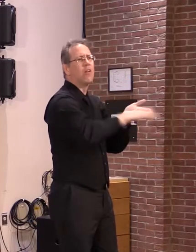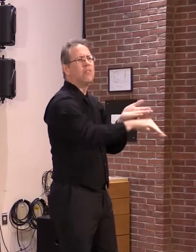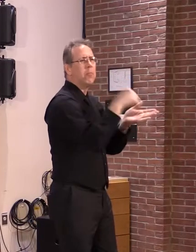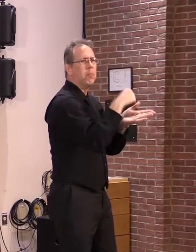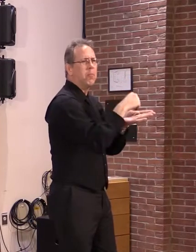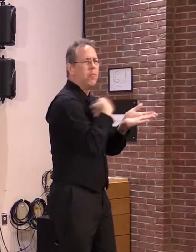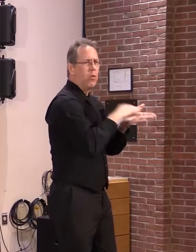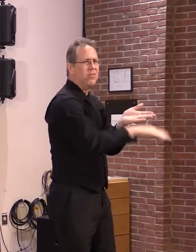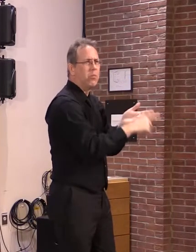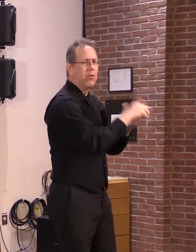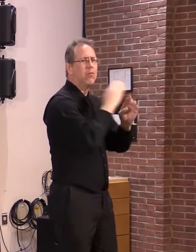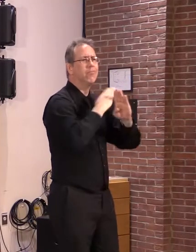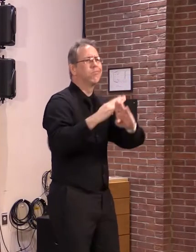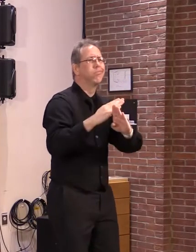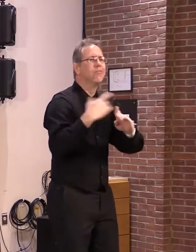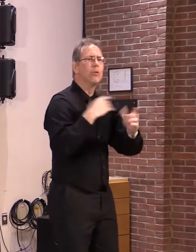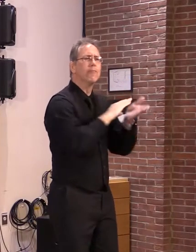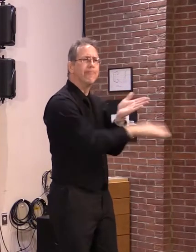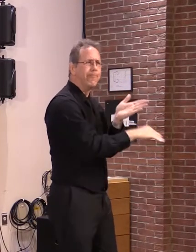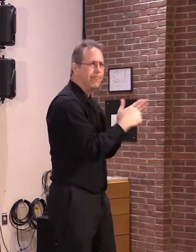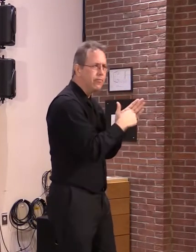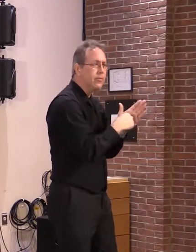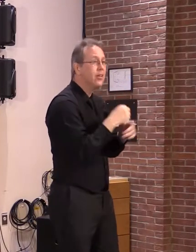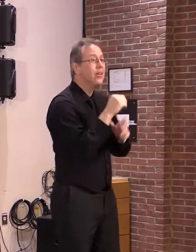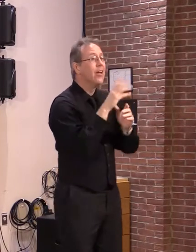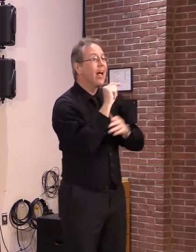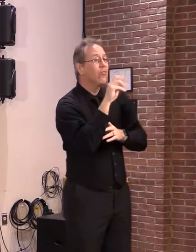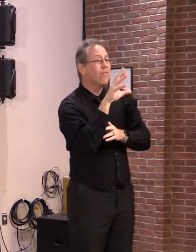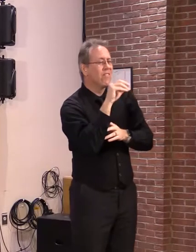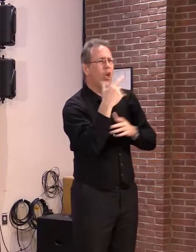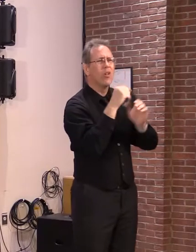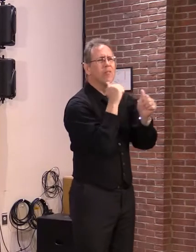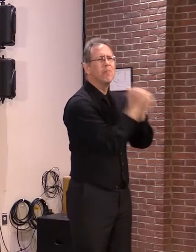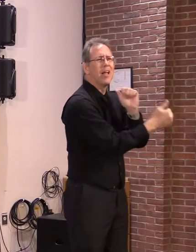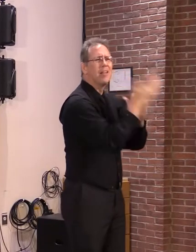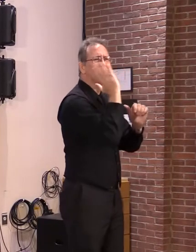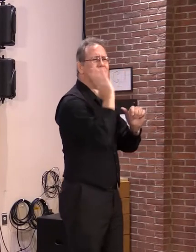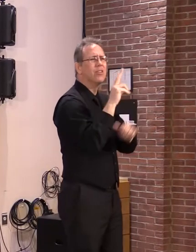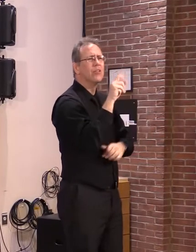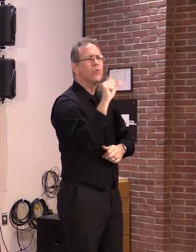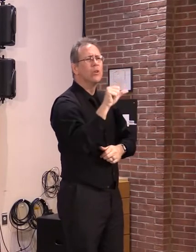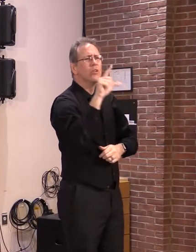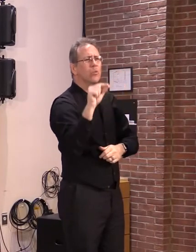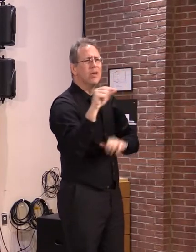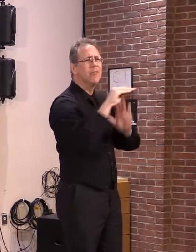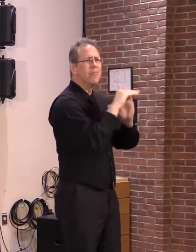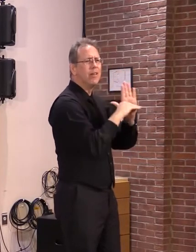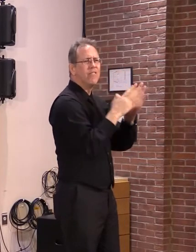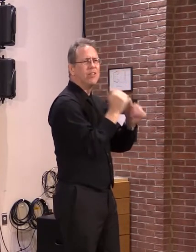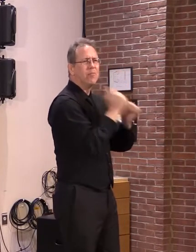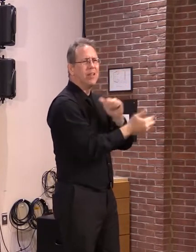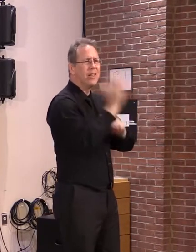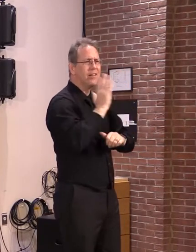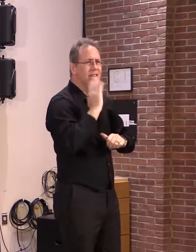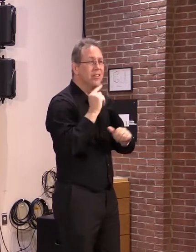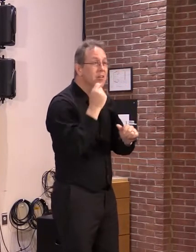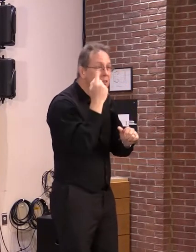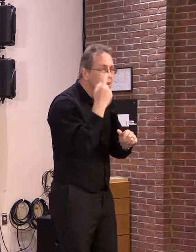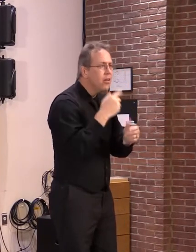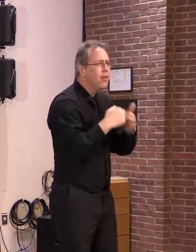but isn't in the current Act 250 bill, even though it would be incredibly helpful.